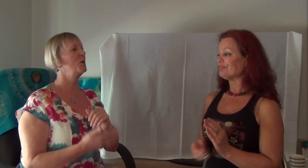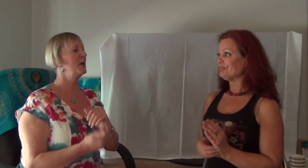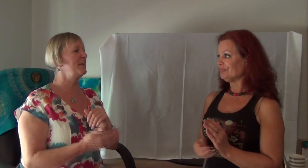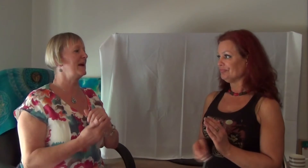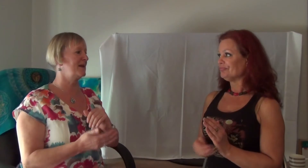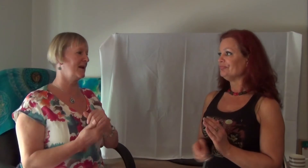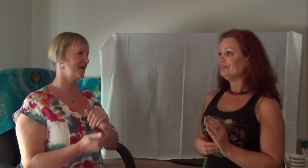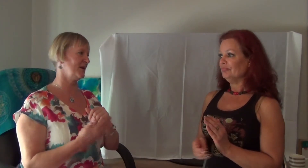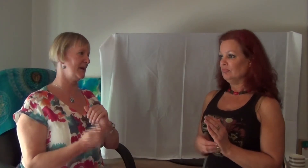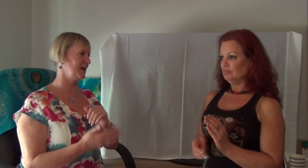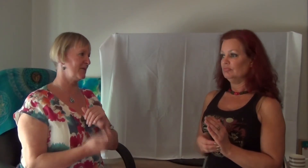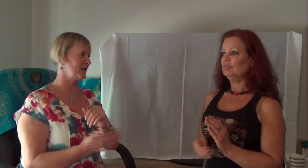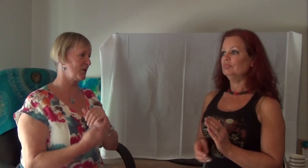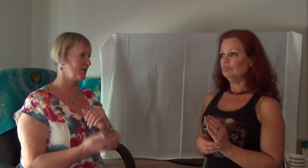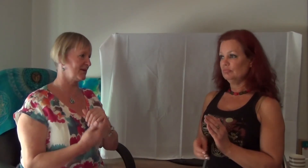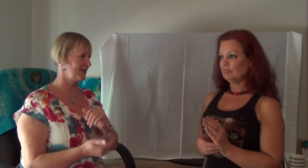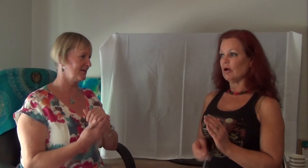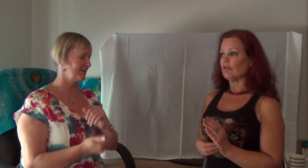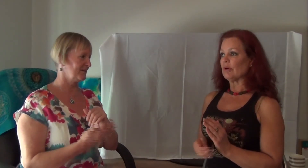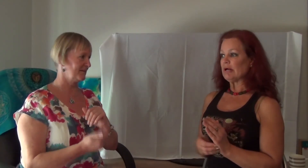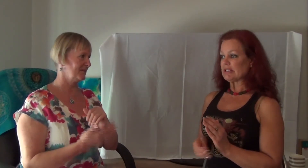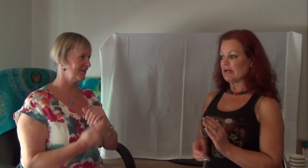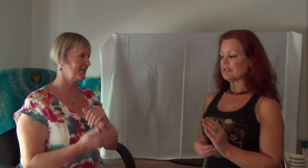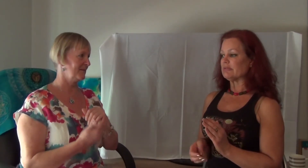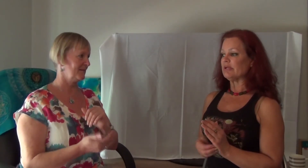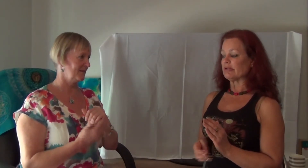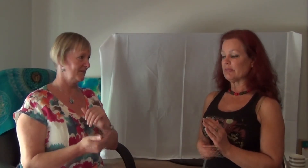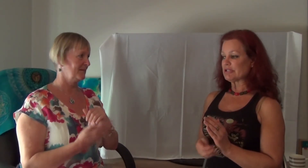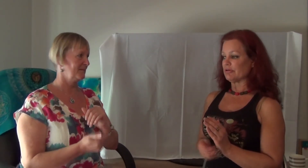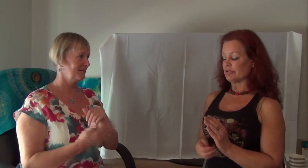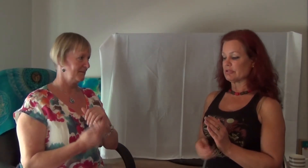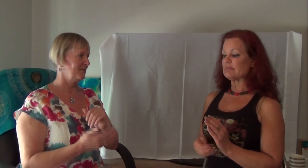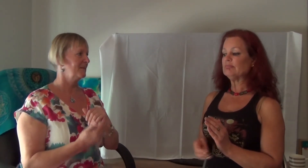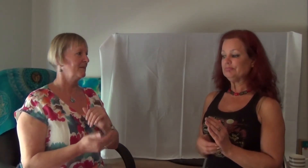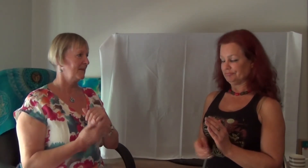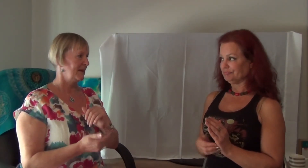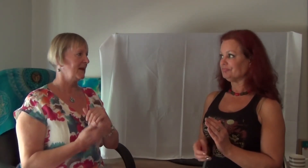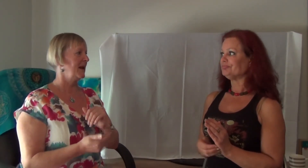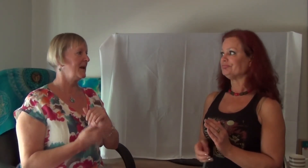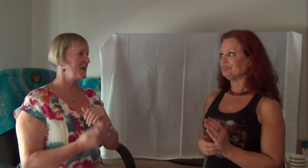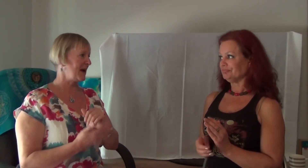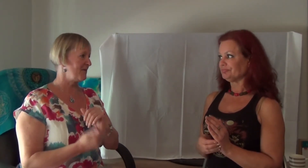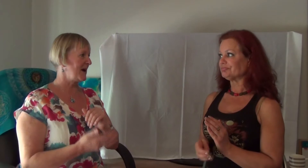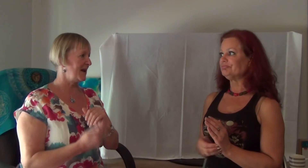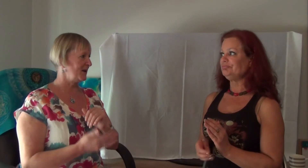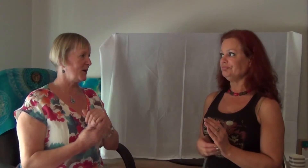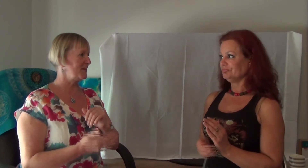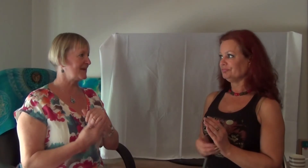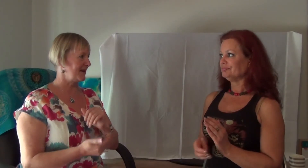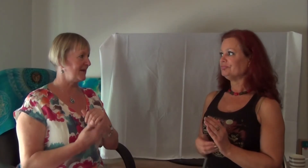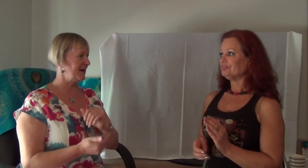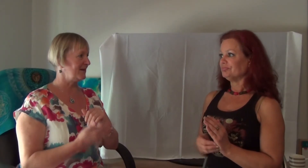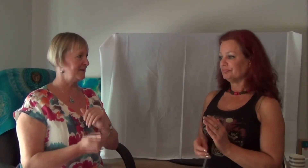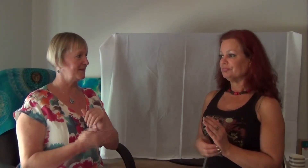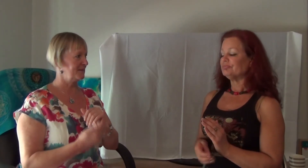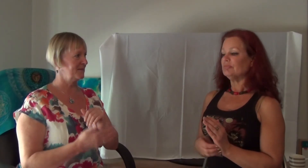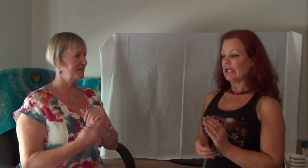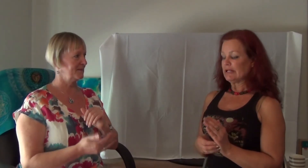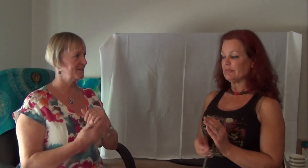All the way back down to the middle of my shoulders. All the way back down to the middle of my shoulders. Letting the back of my head know I'm safe now. Letting the